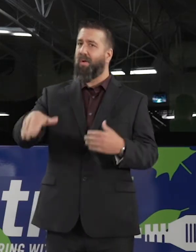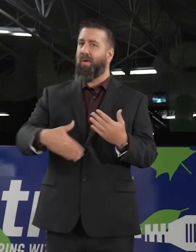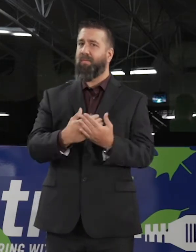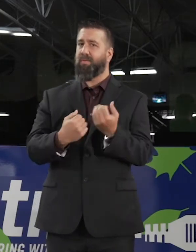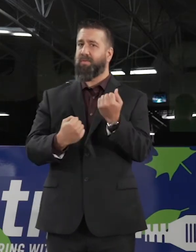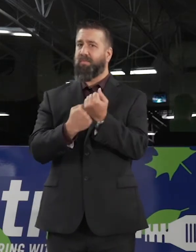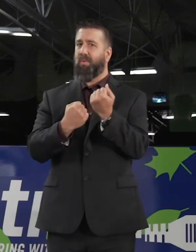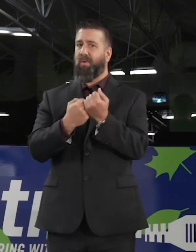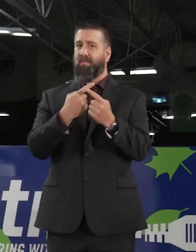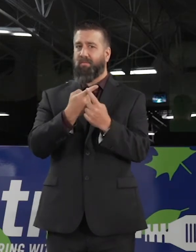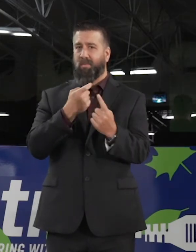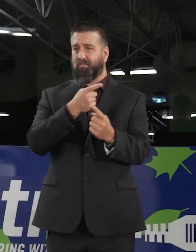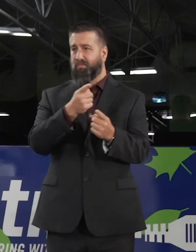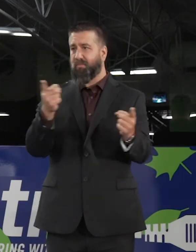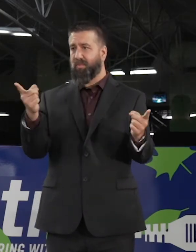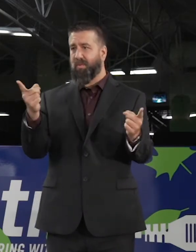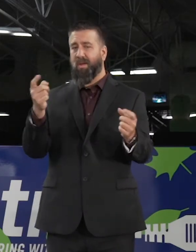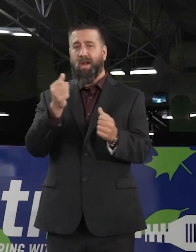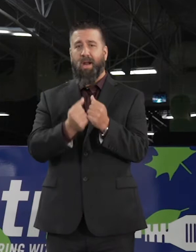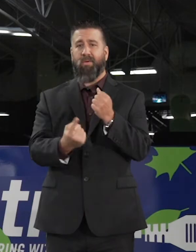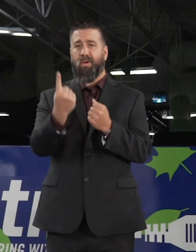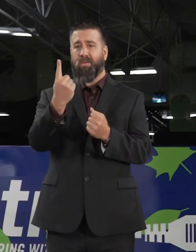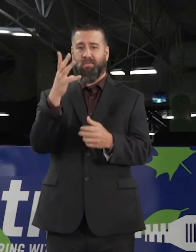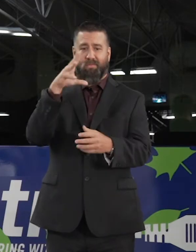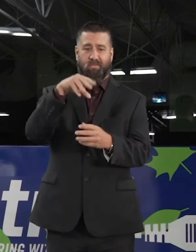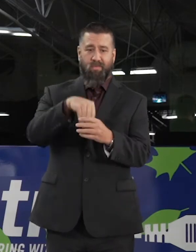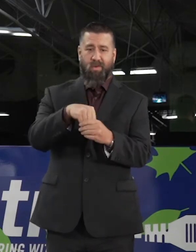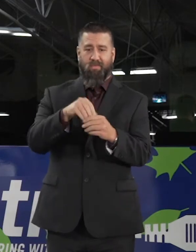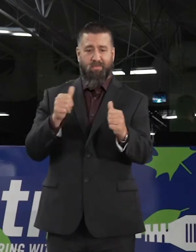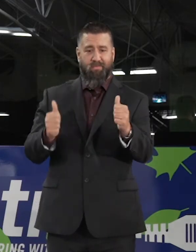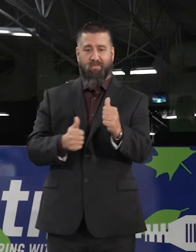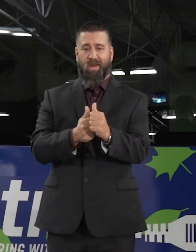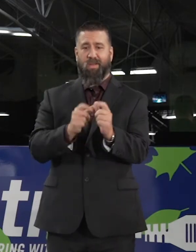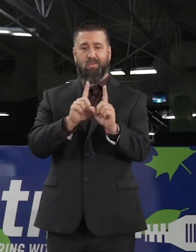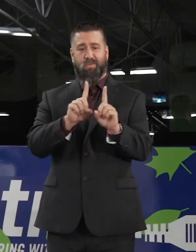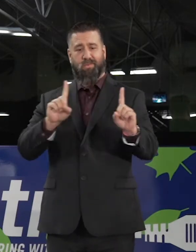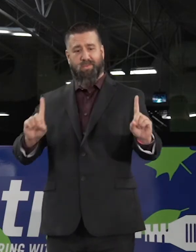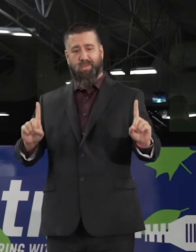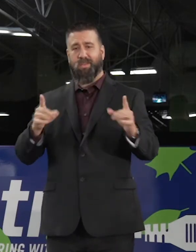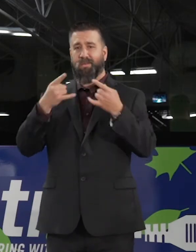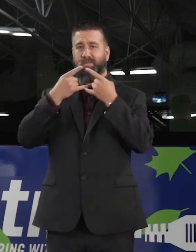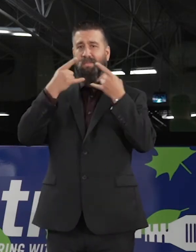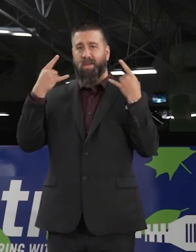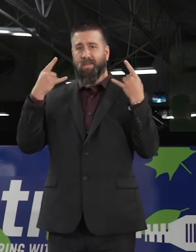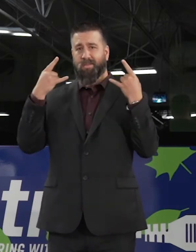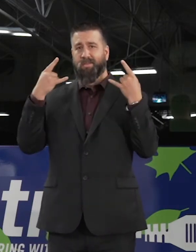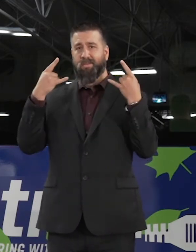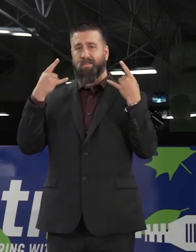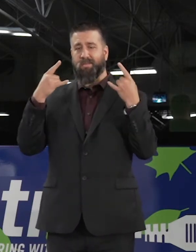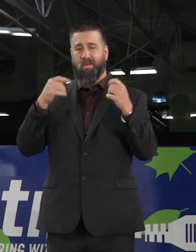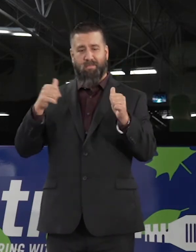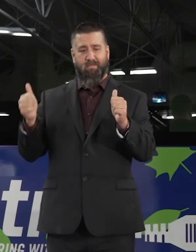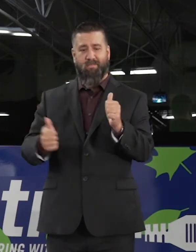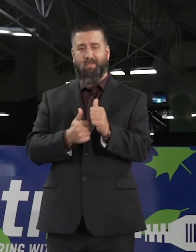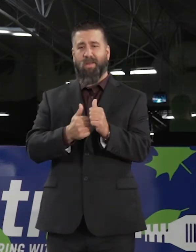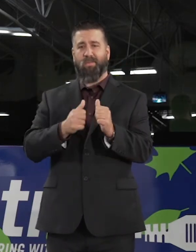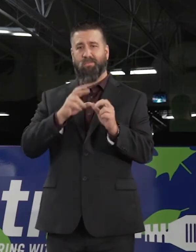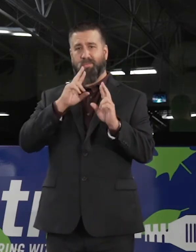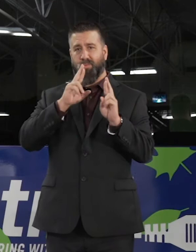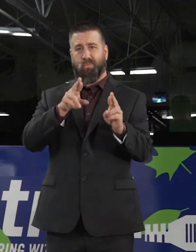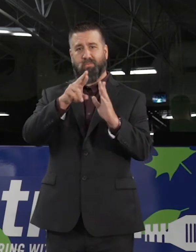of our community from everyone who is participating in social distancing, wearing a mask and following our public health guidelines.